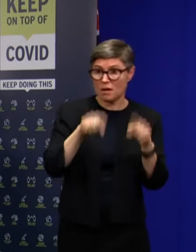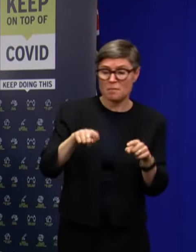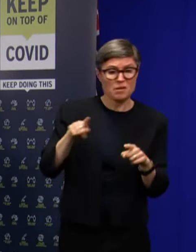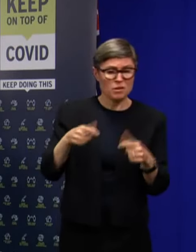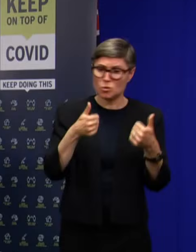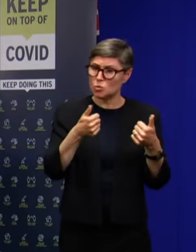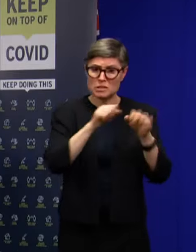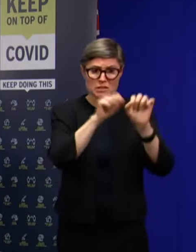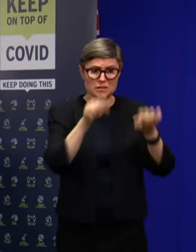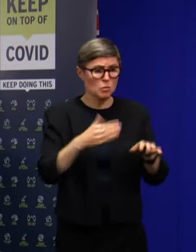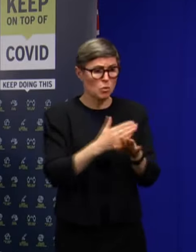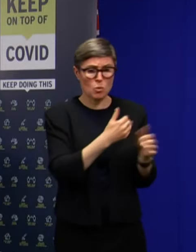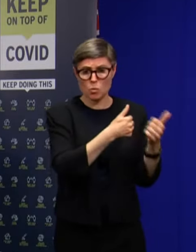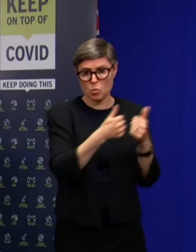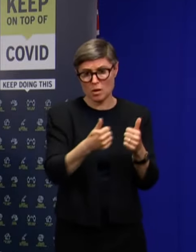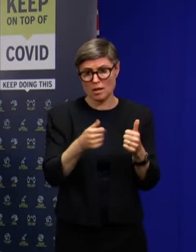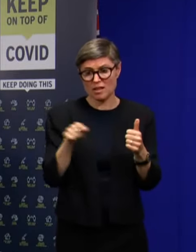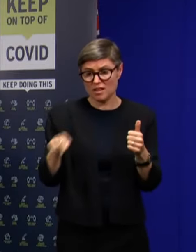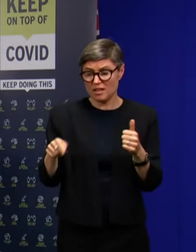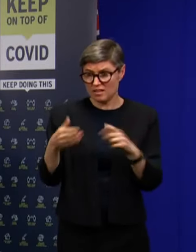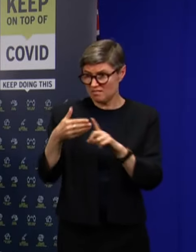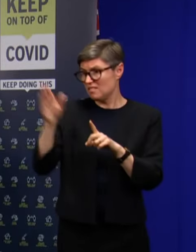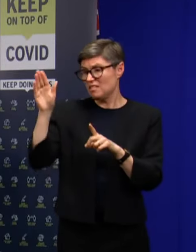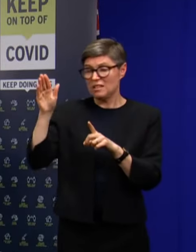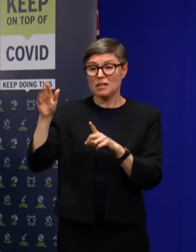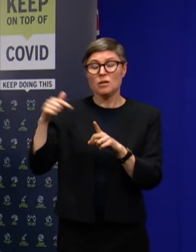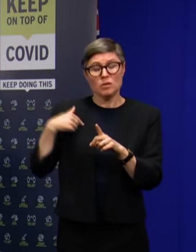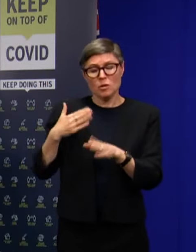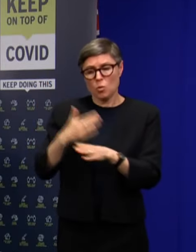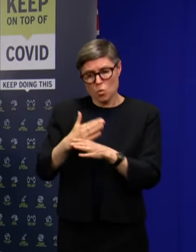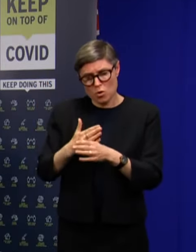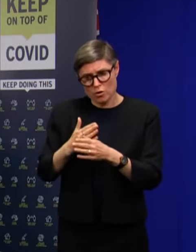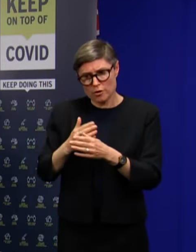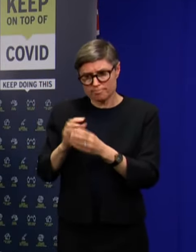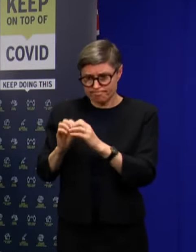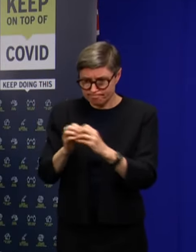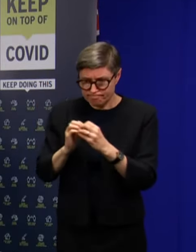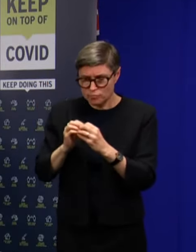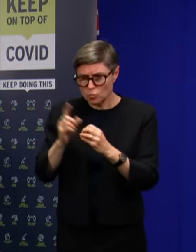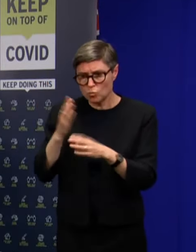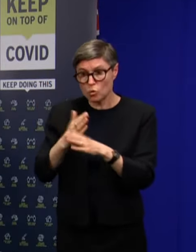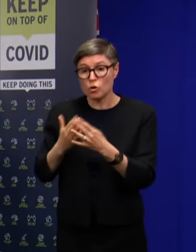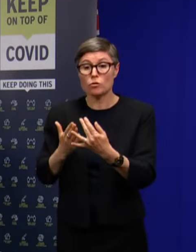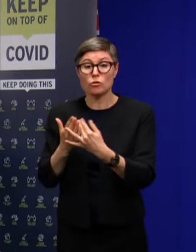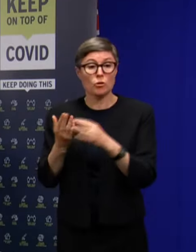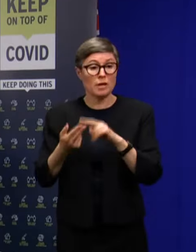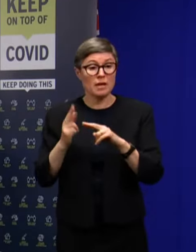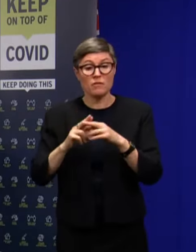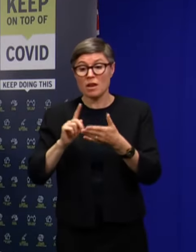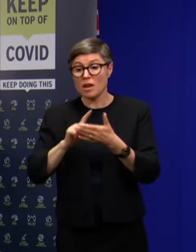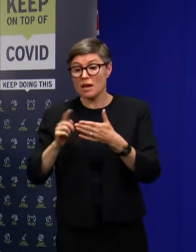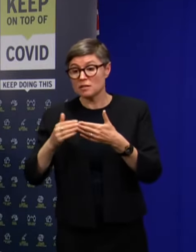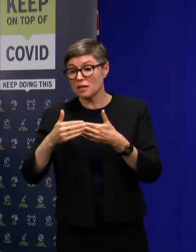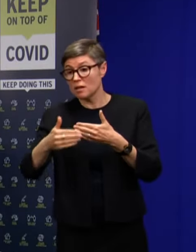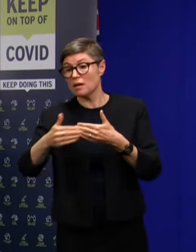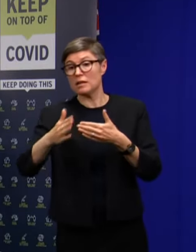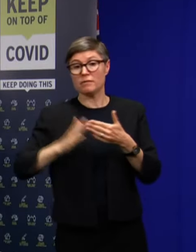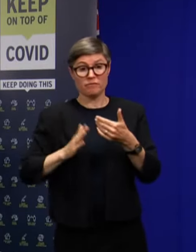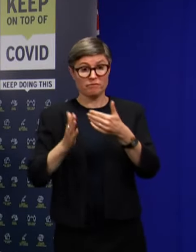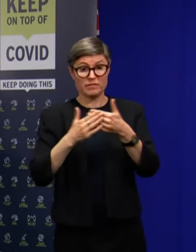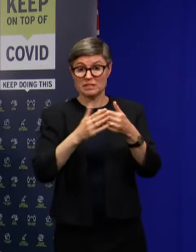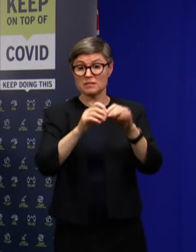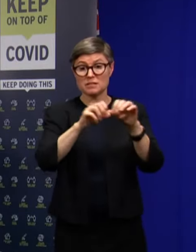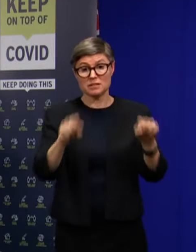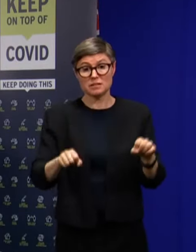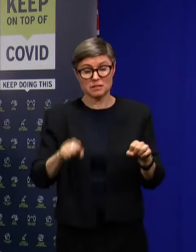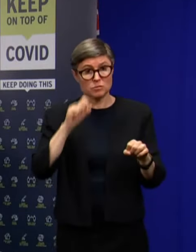obviously, you know, we're working through this with the people involved. And if there are further steps that we need to take, then obviously we'll take them. But I'm,